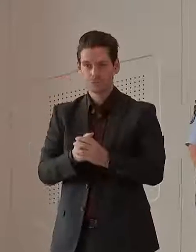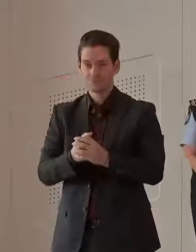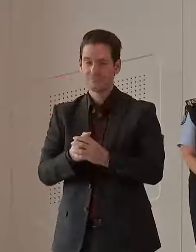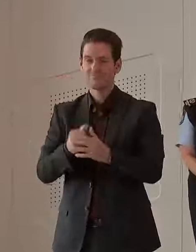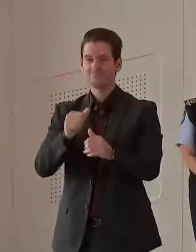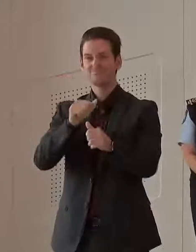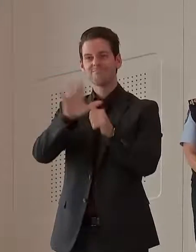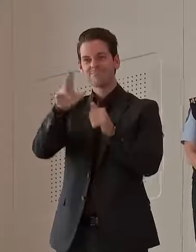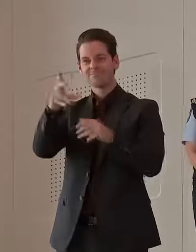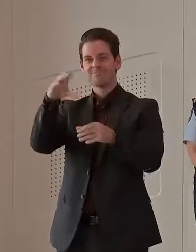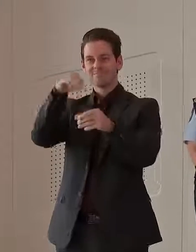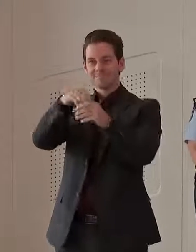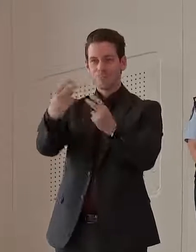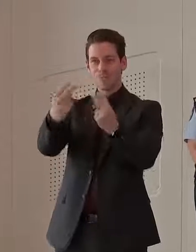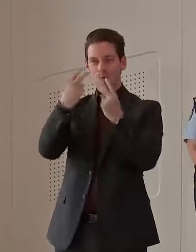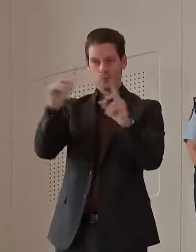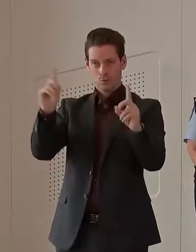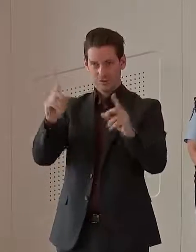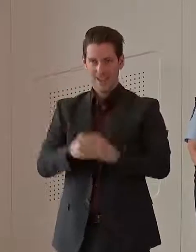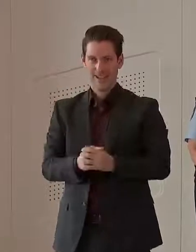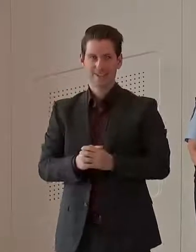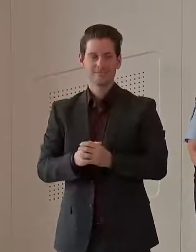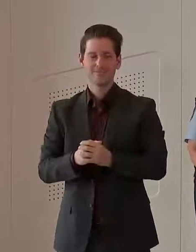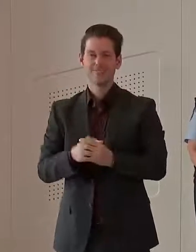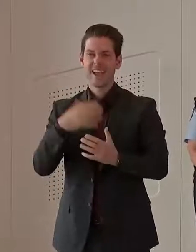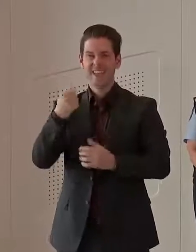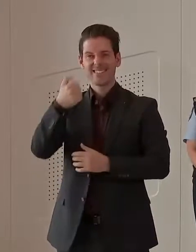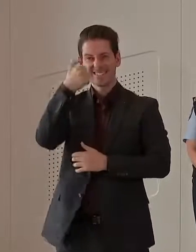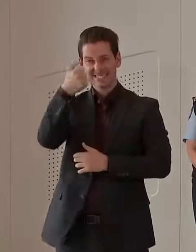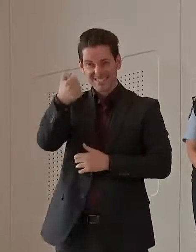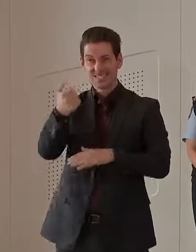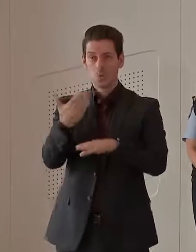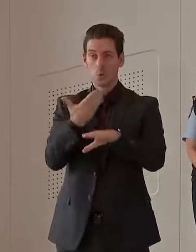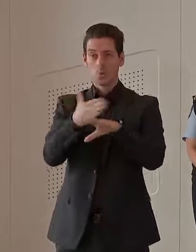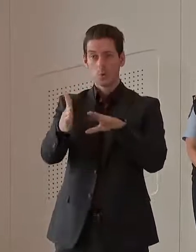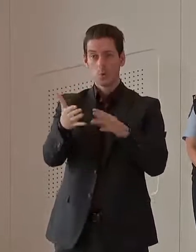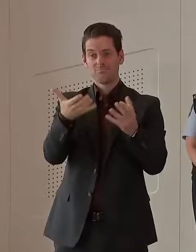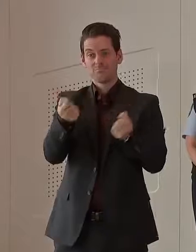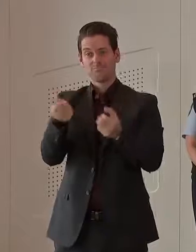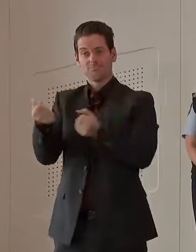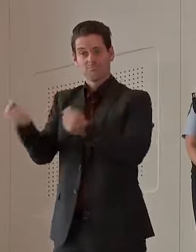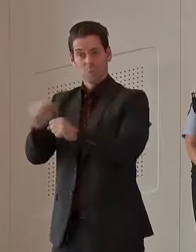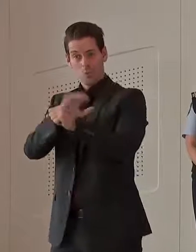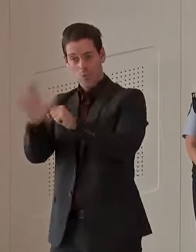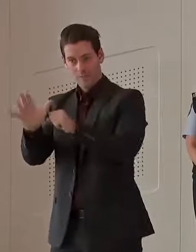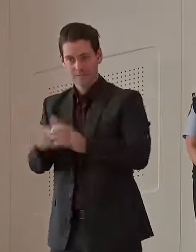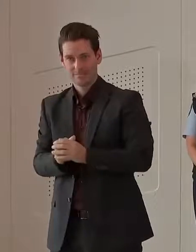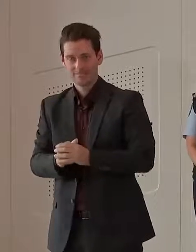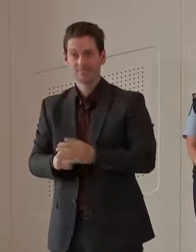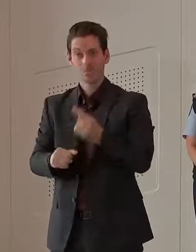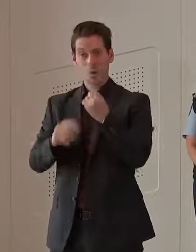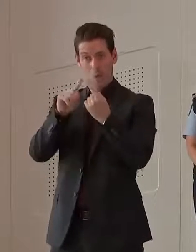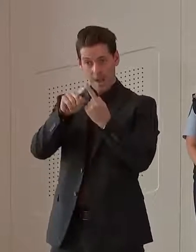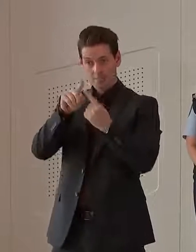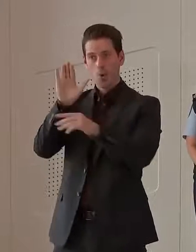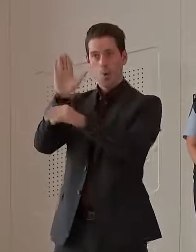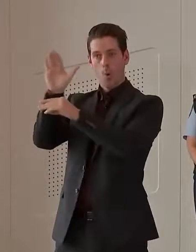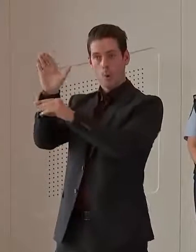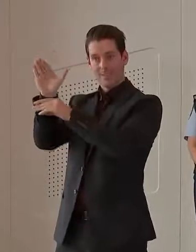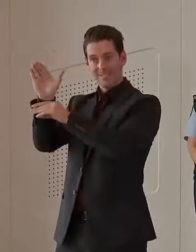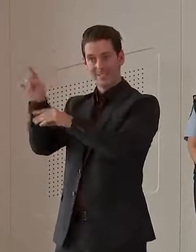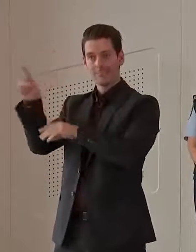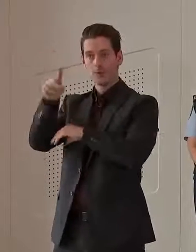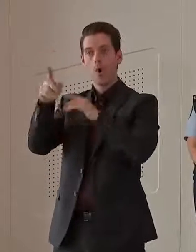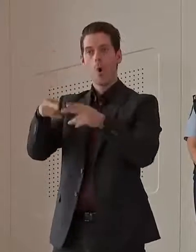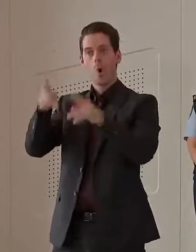You're all joining us here today. So let's go through. We've got six new cases. We've got one overseas acquired detected in